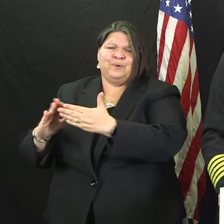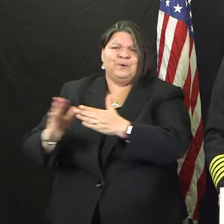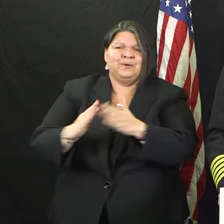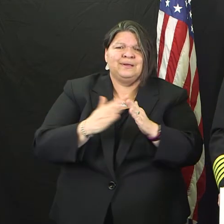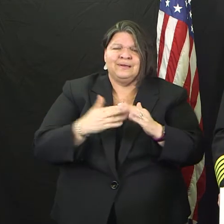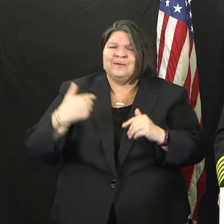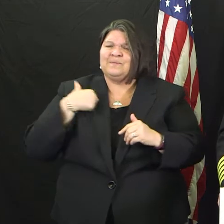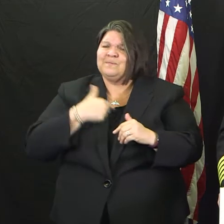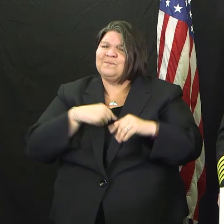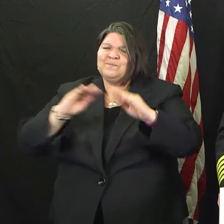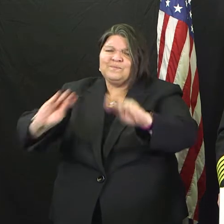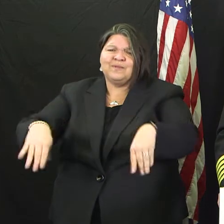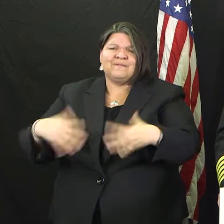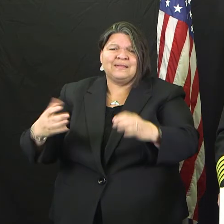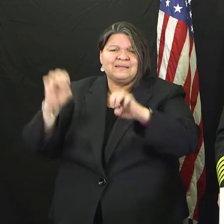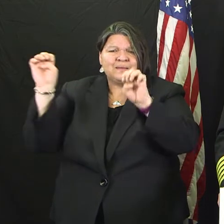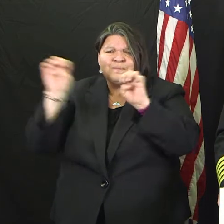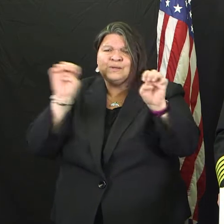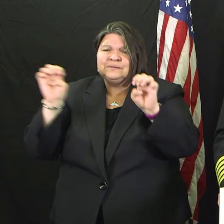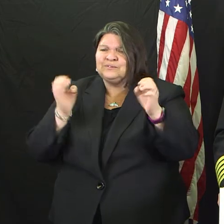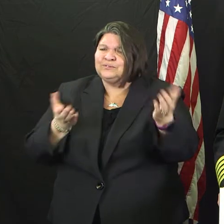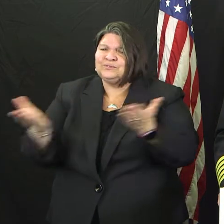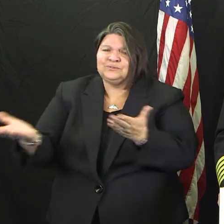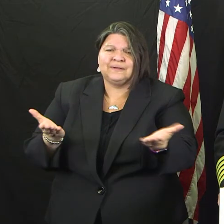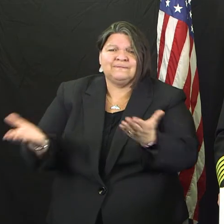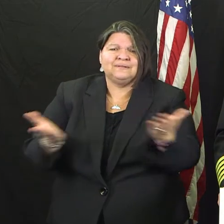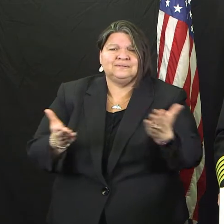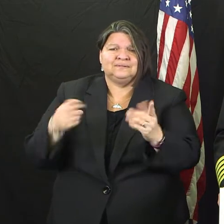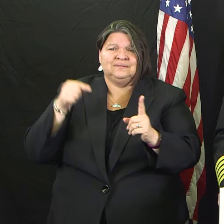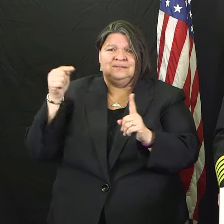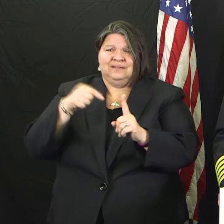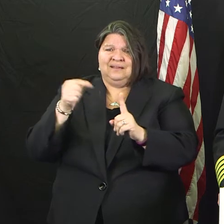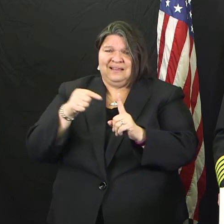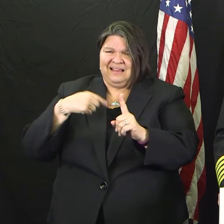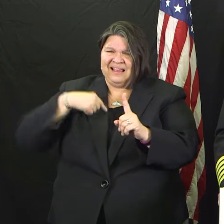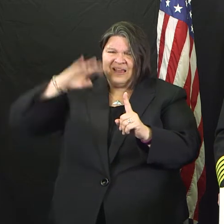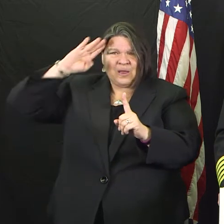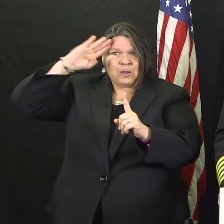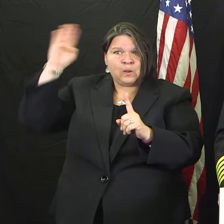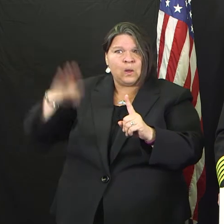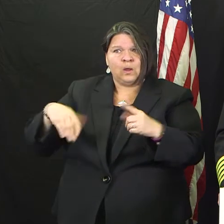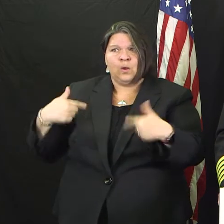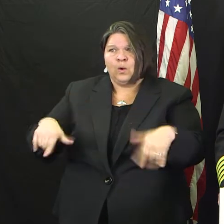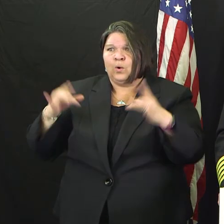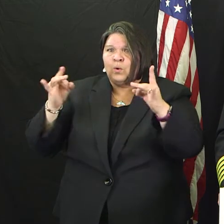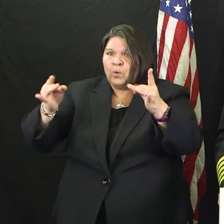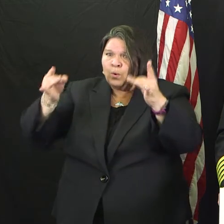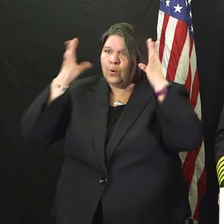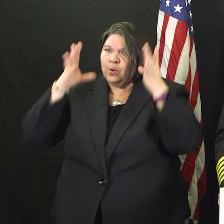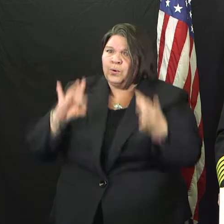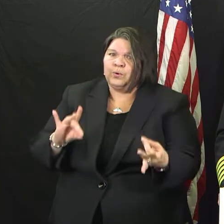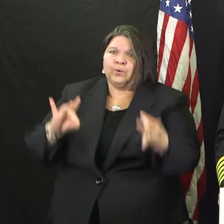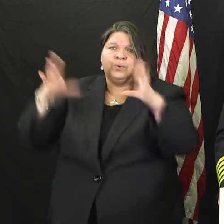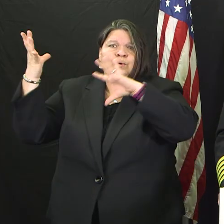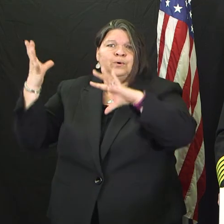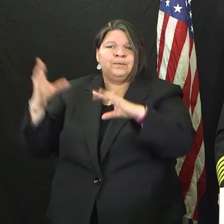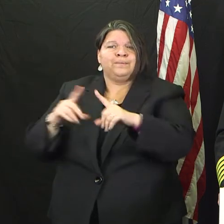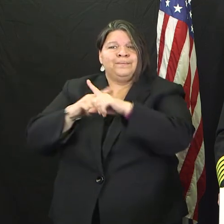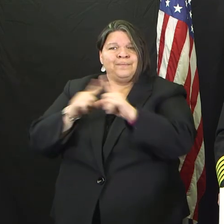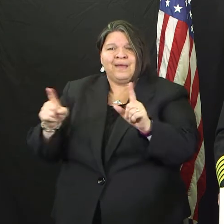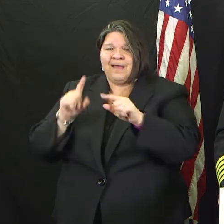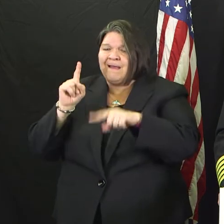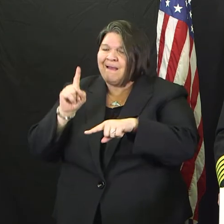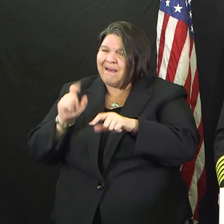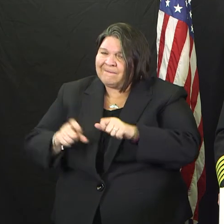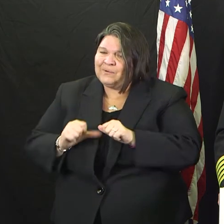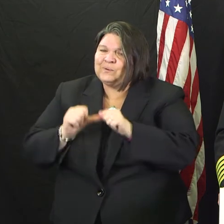changes that are going on in our community, it remains. It will not change. Tonight, there's 250 members of the Fort Worth Fire Department, men and women, that